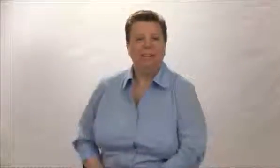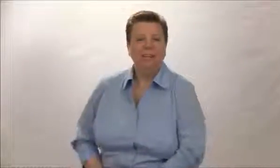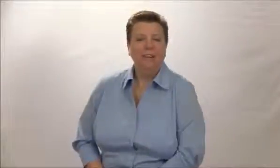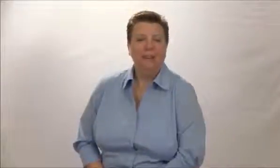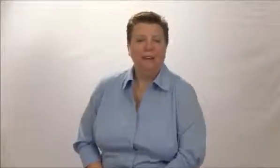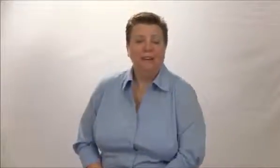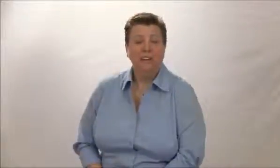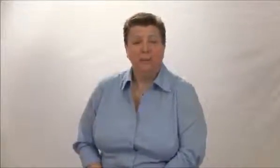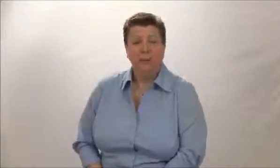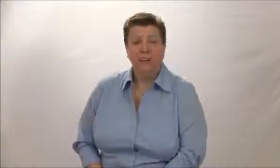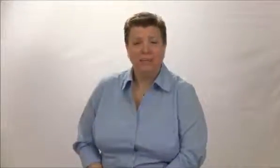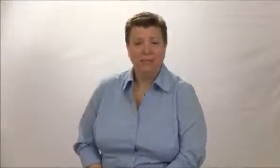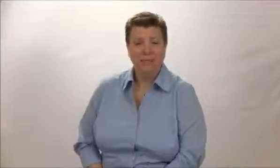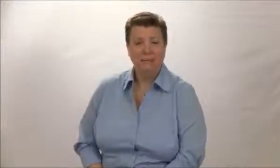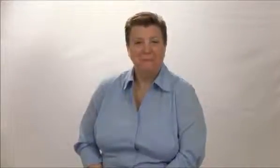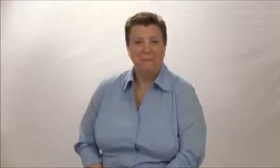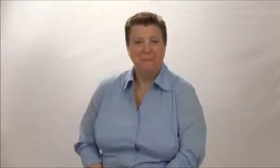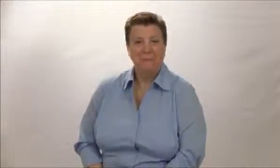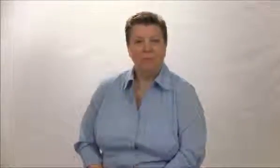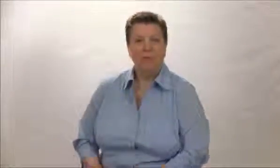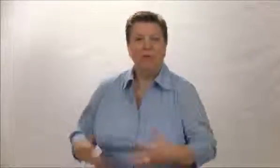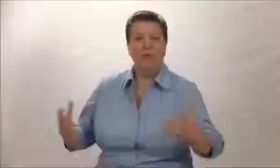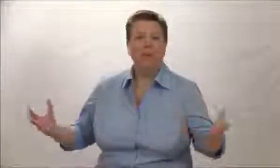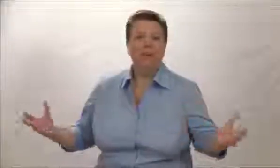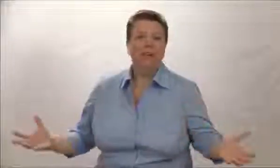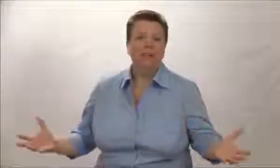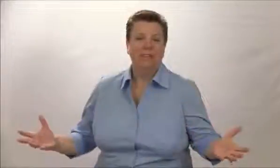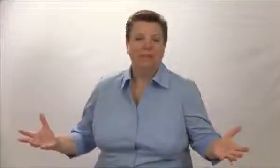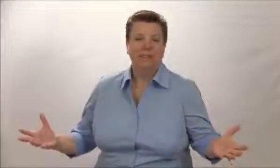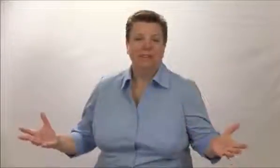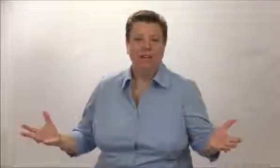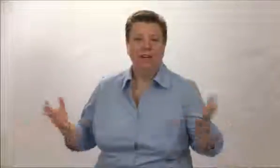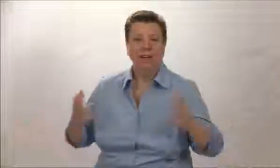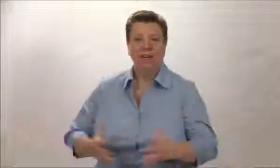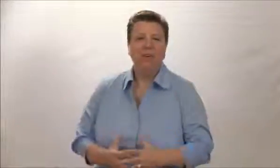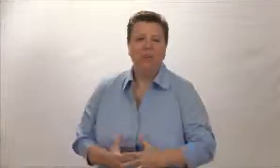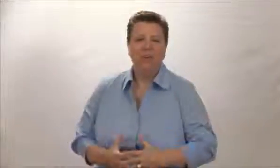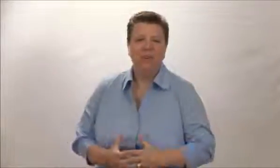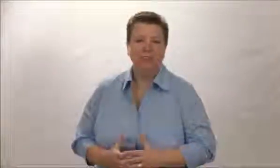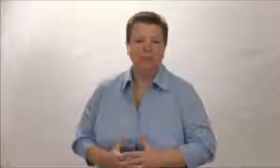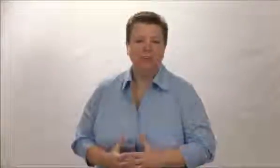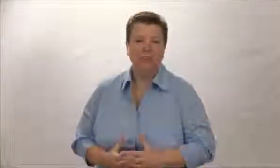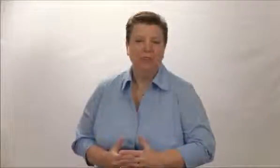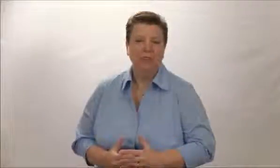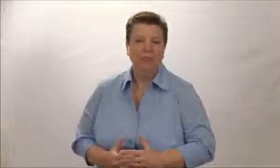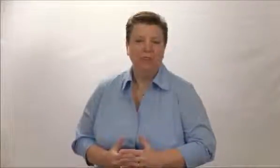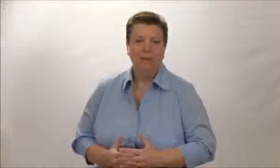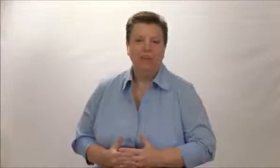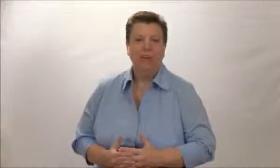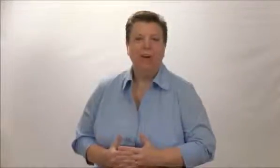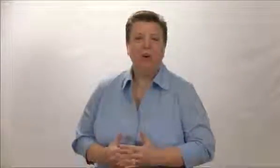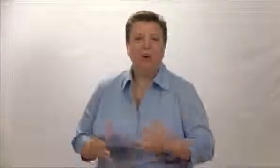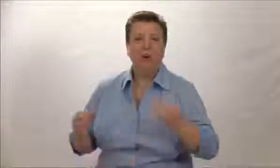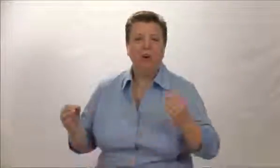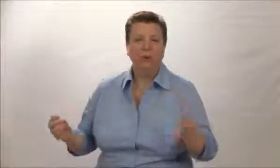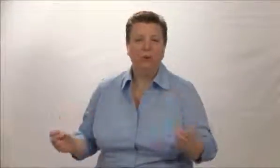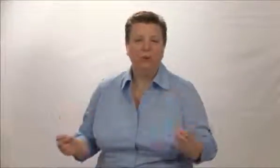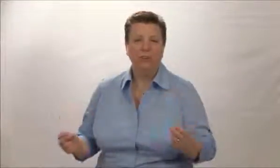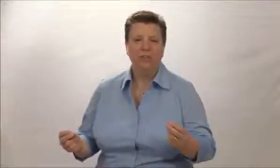think about it. It's your list. Your list, if you have a good relationship with them, they already know, like, and trust